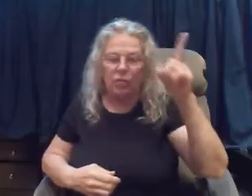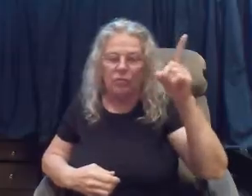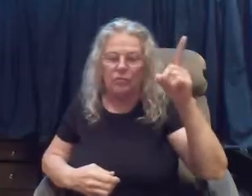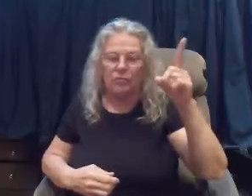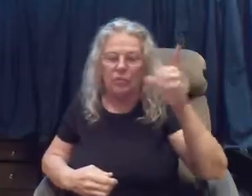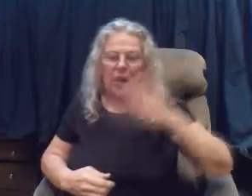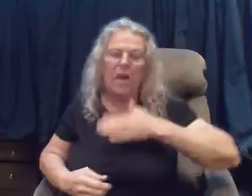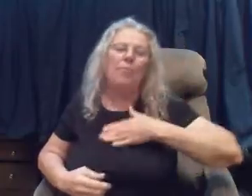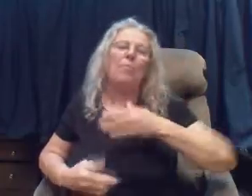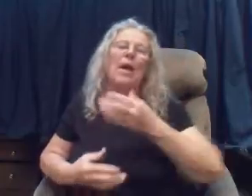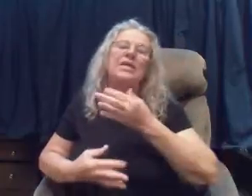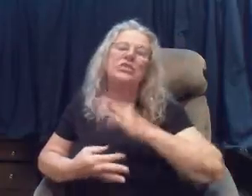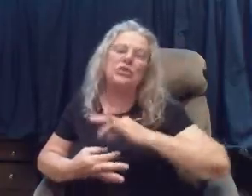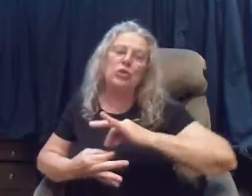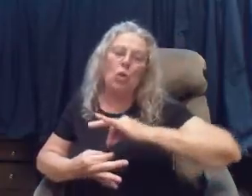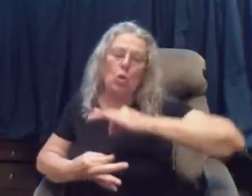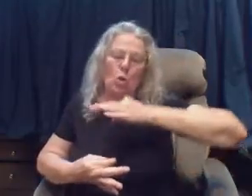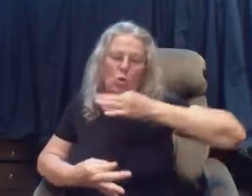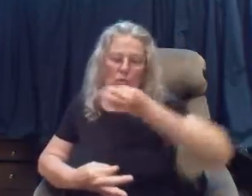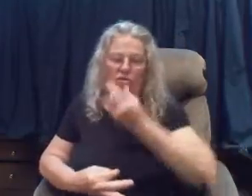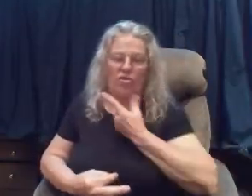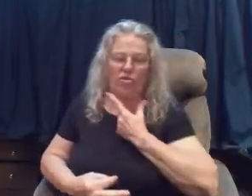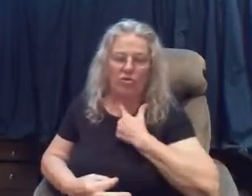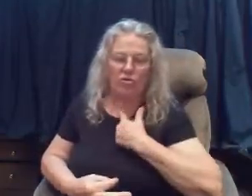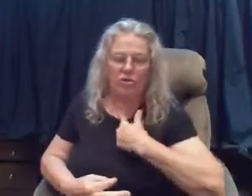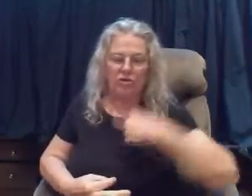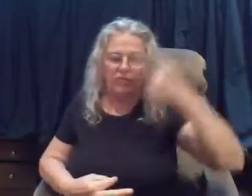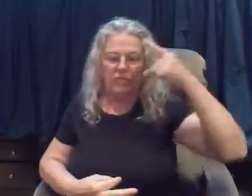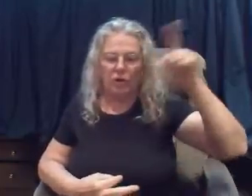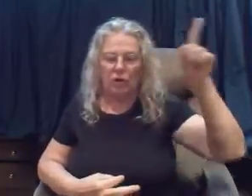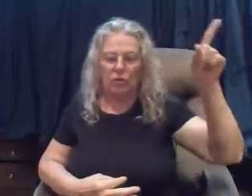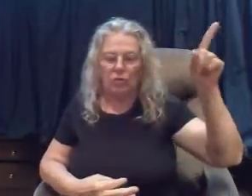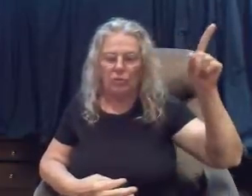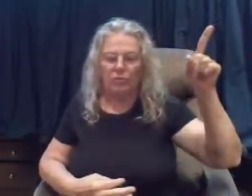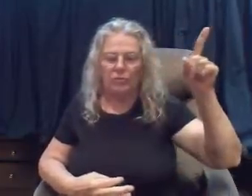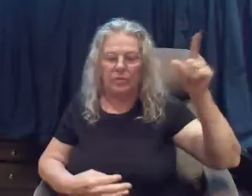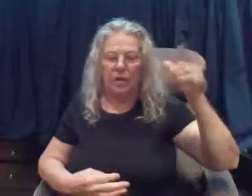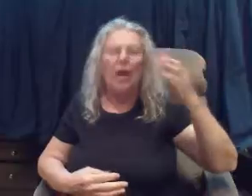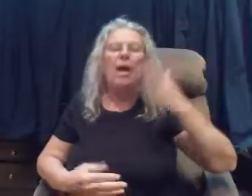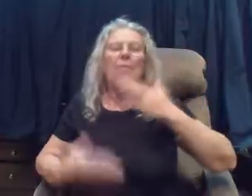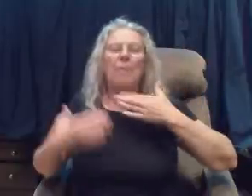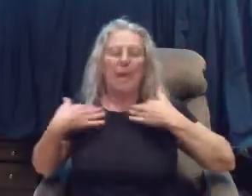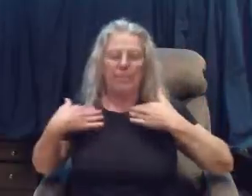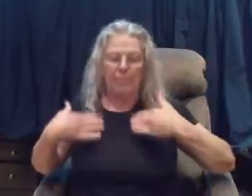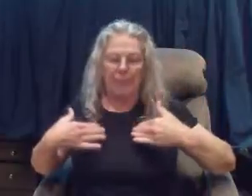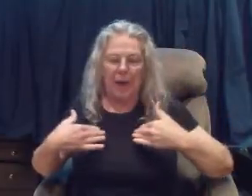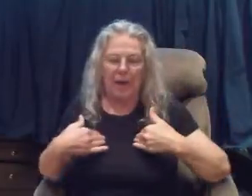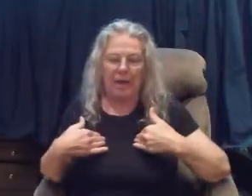my soul thirsts for you my body